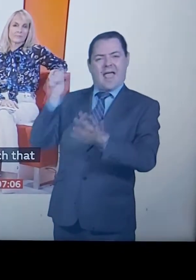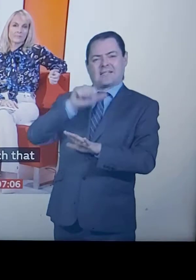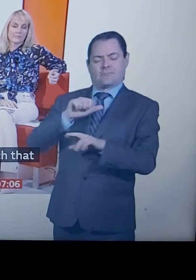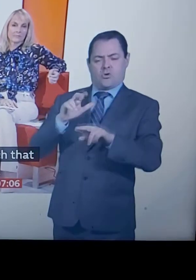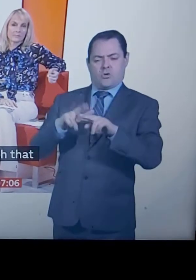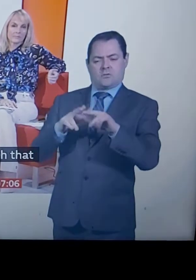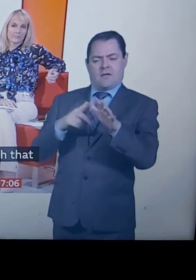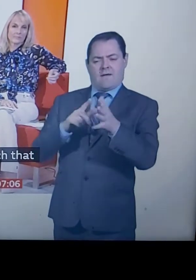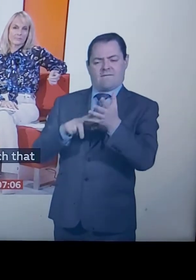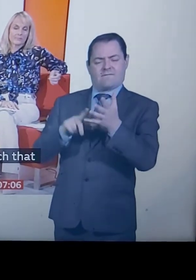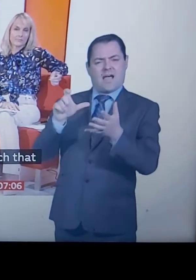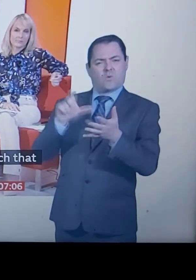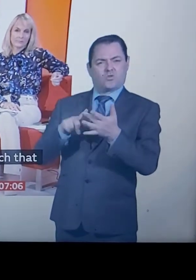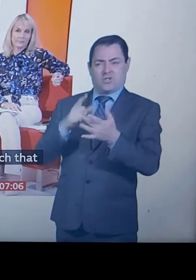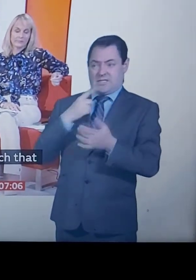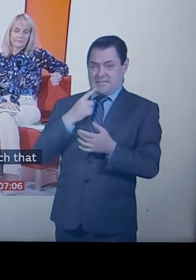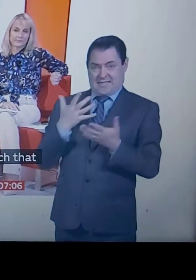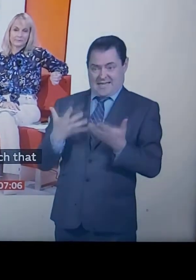Our North American correspondent, Peter Bowes, has the story.